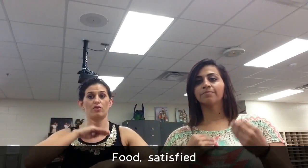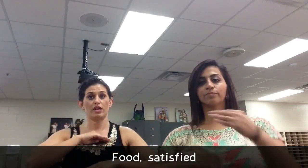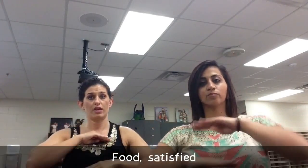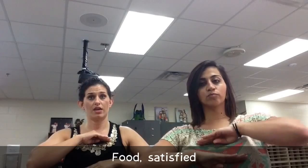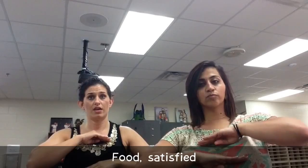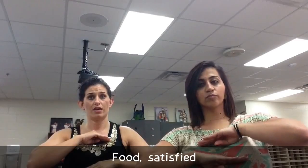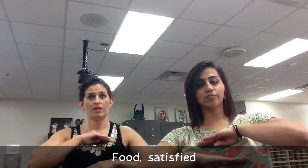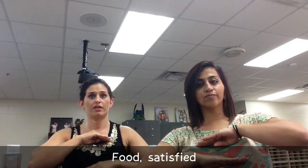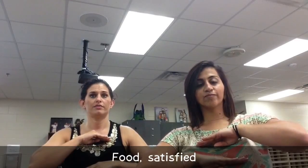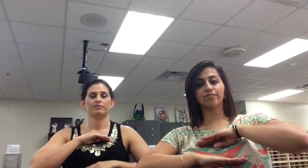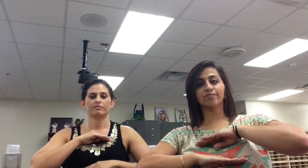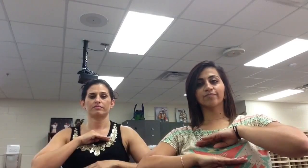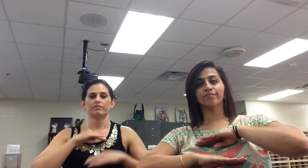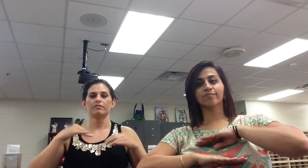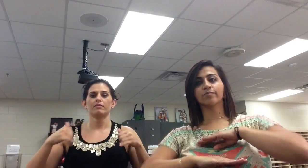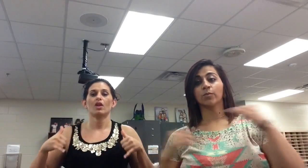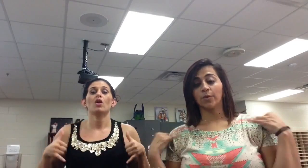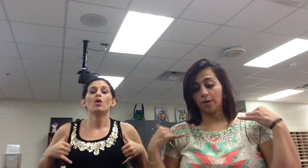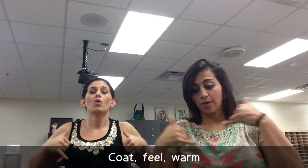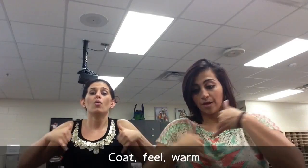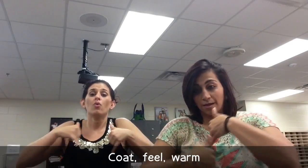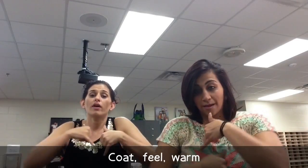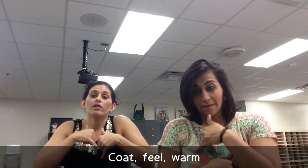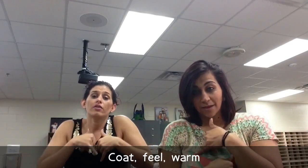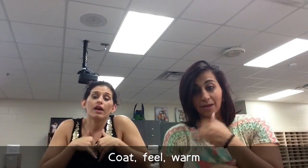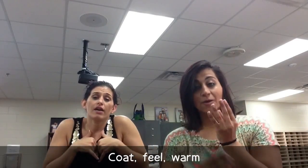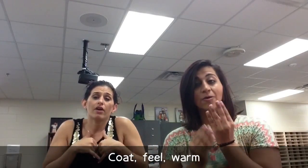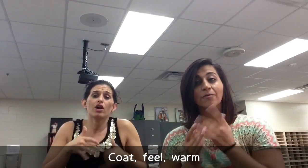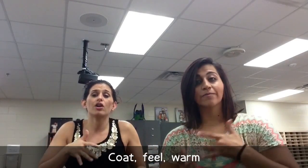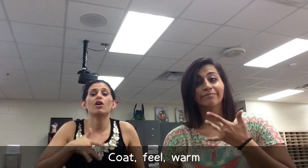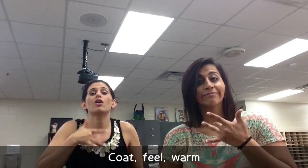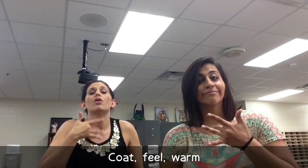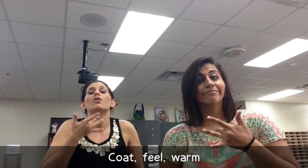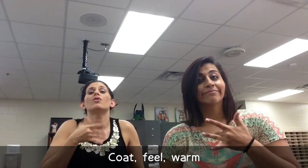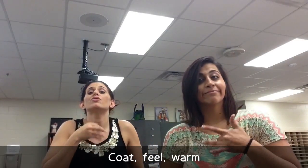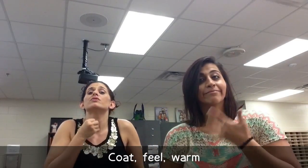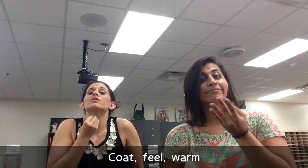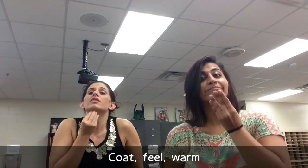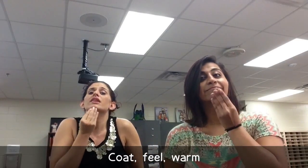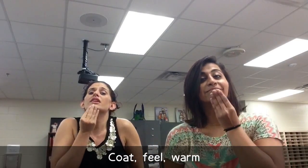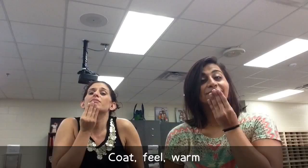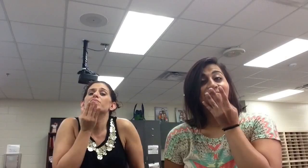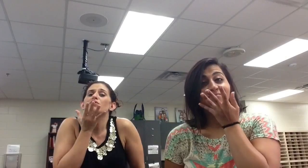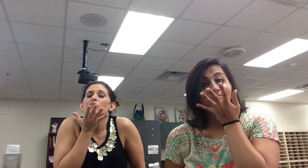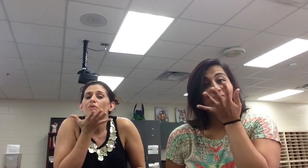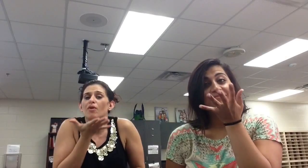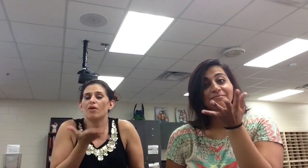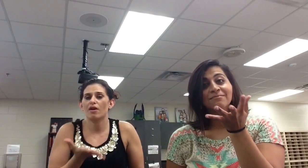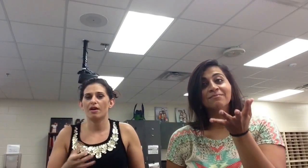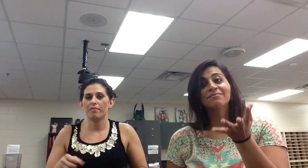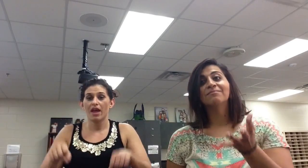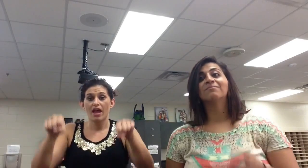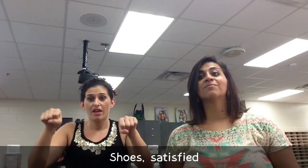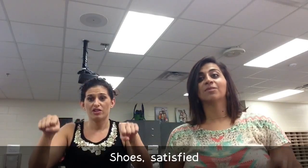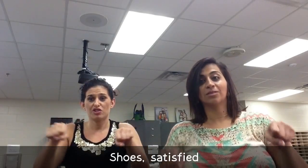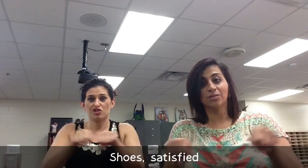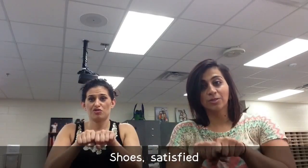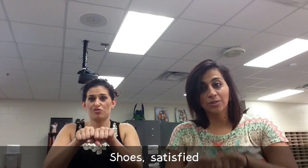eat When you have a coat to keep you warm And shoes